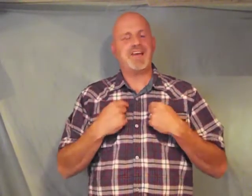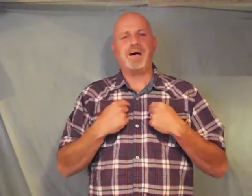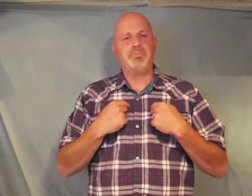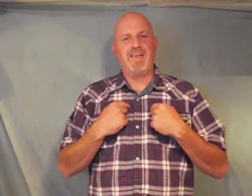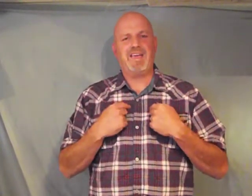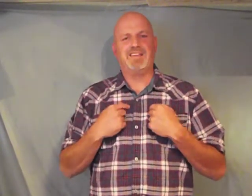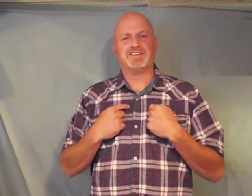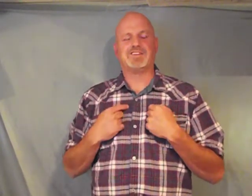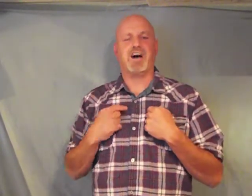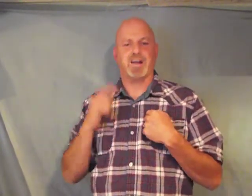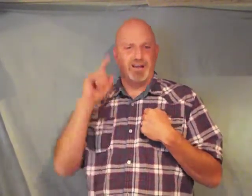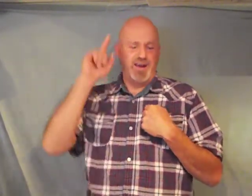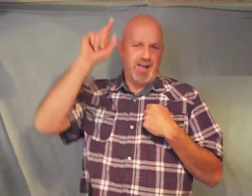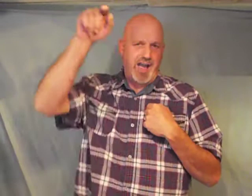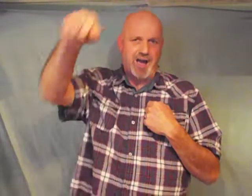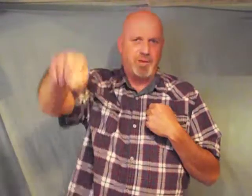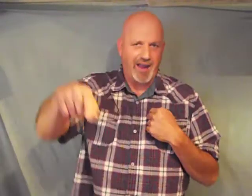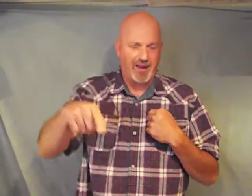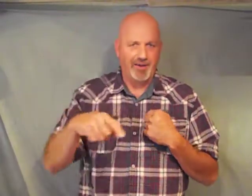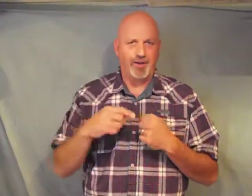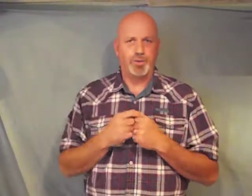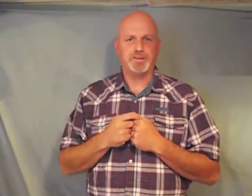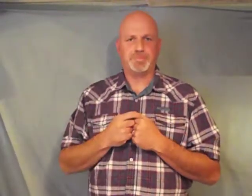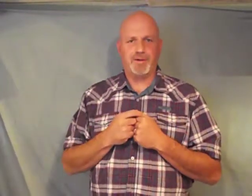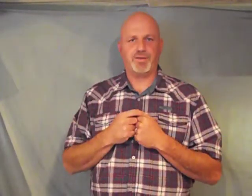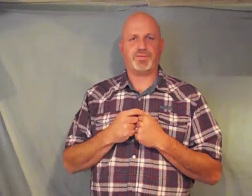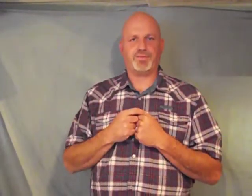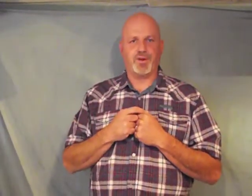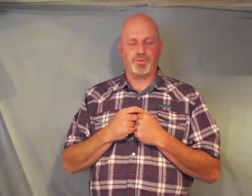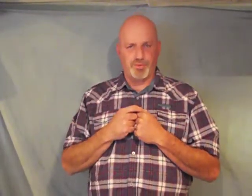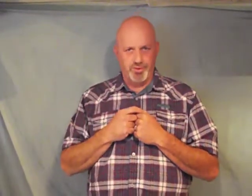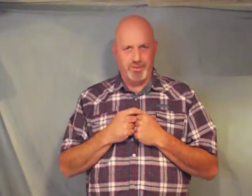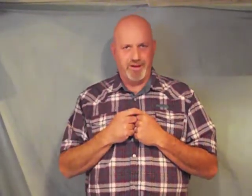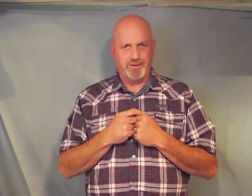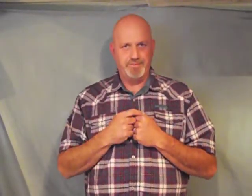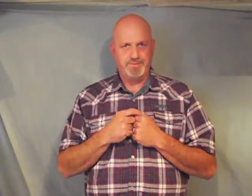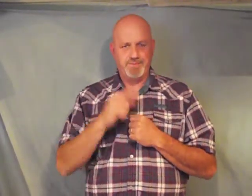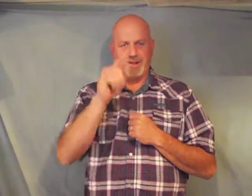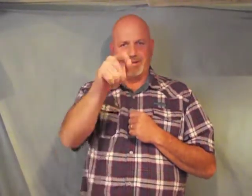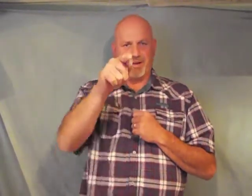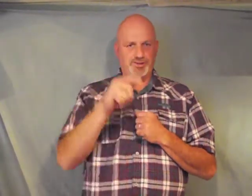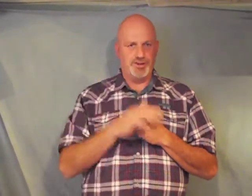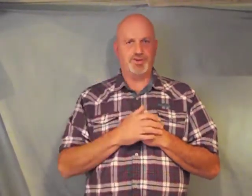not me that's talking I'm allowing the Holy Spirit to flow through me to touch you